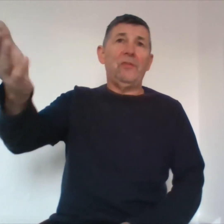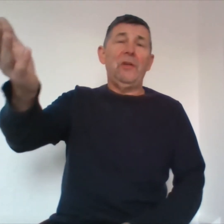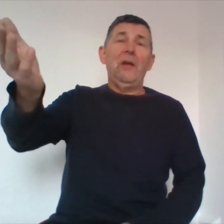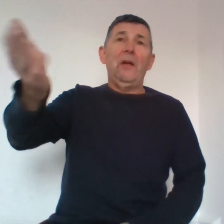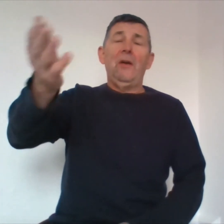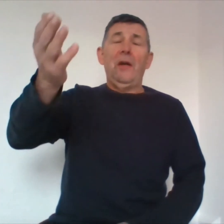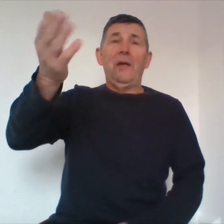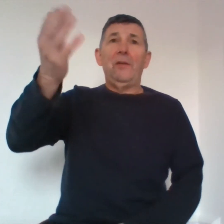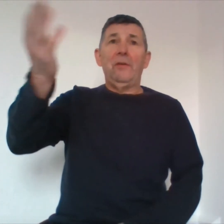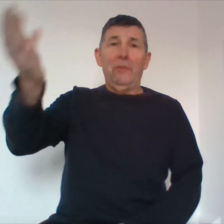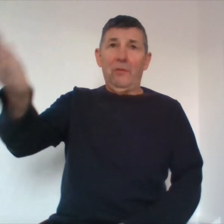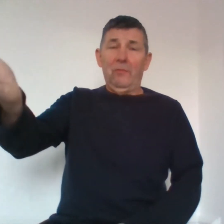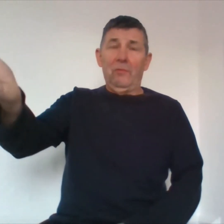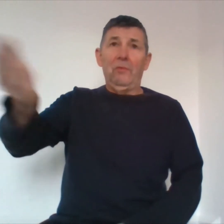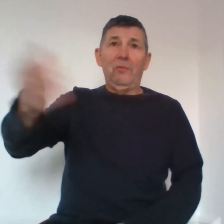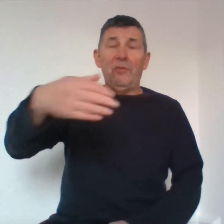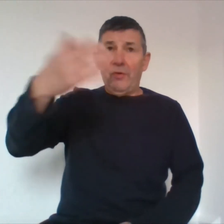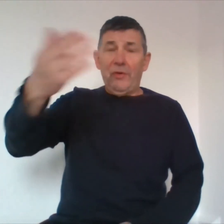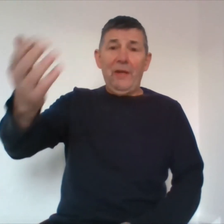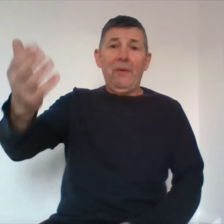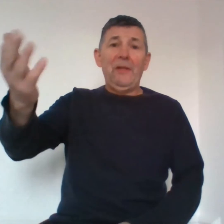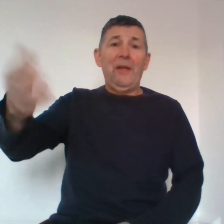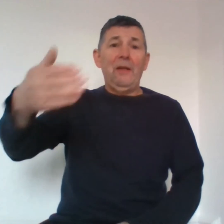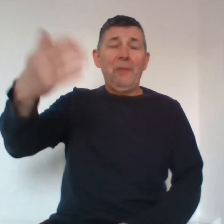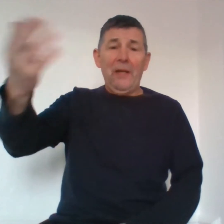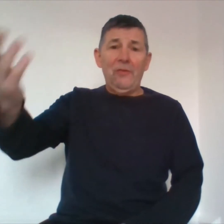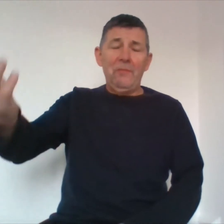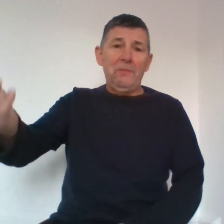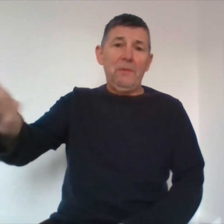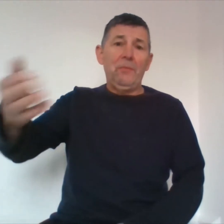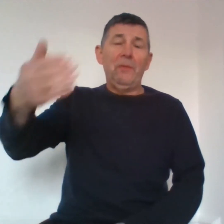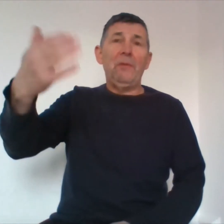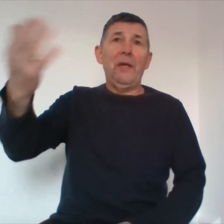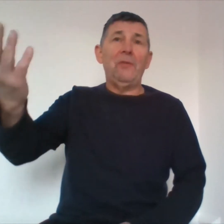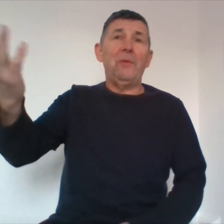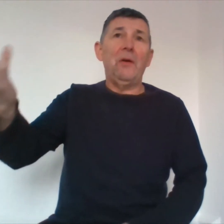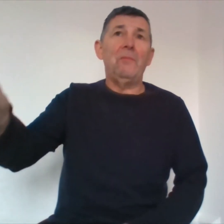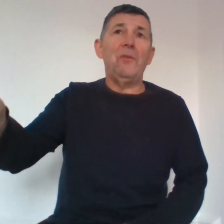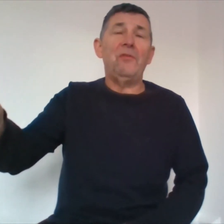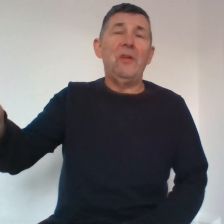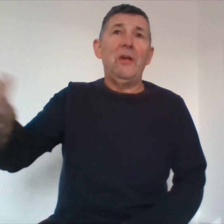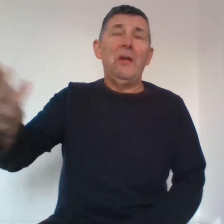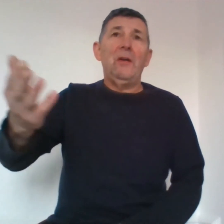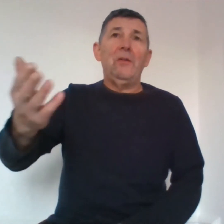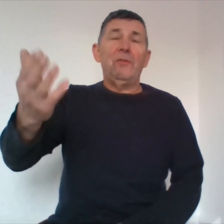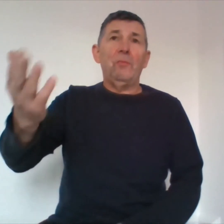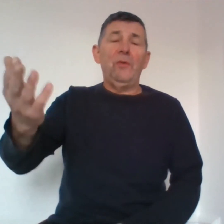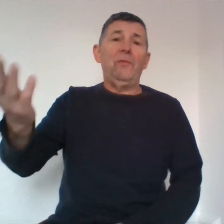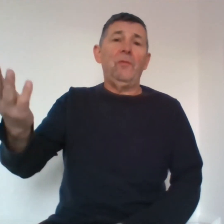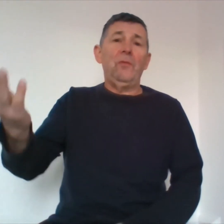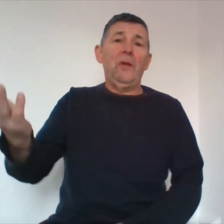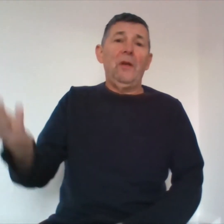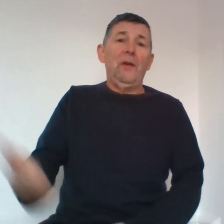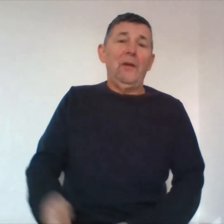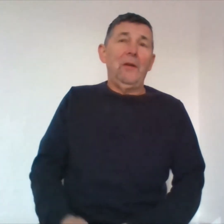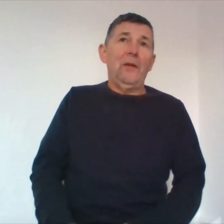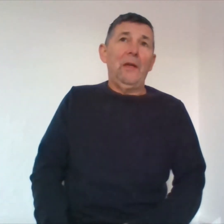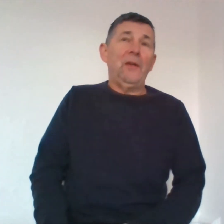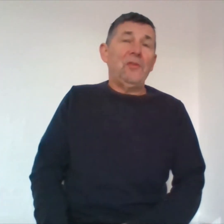and day by day began to meet people and began to become this this wonderful natural